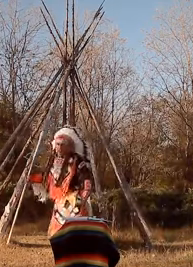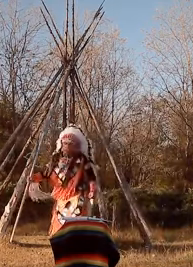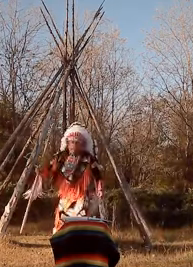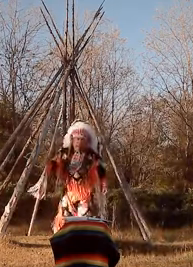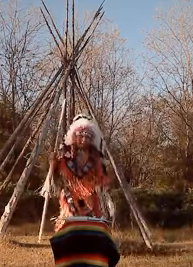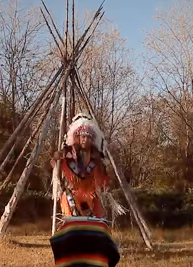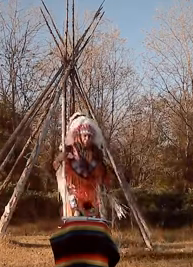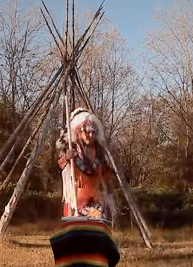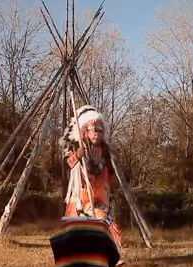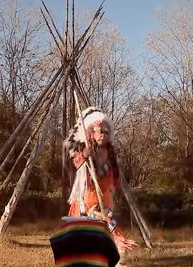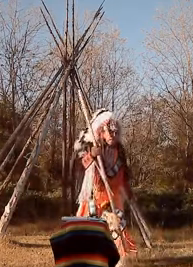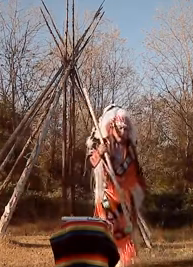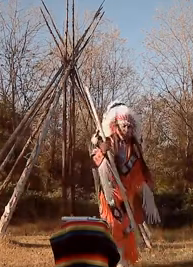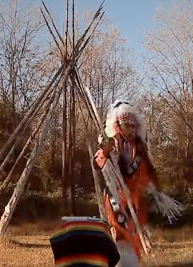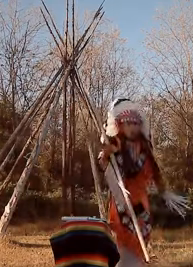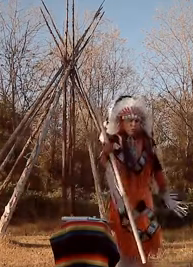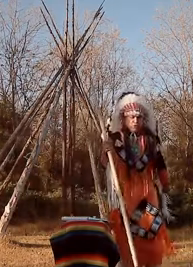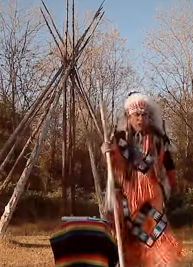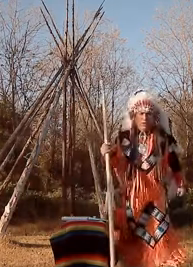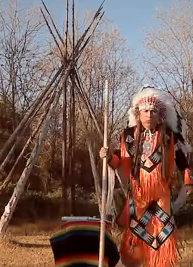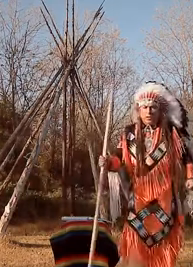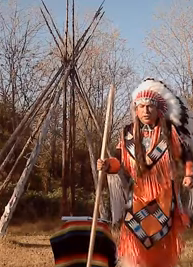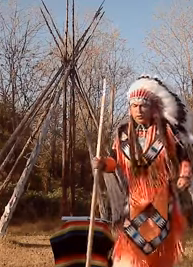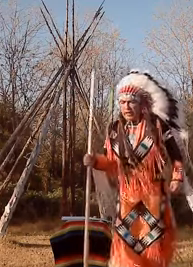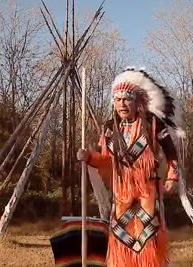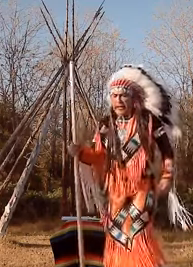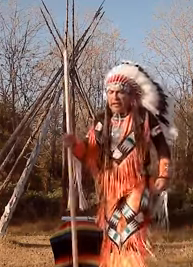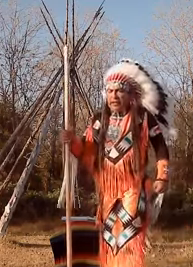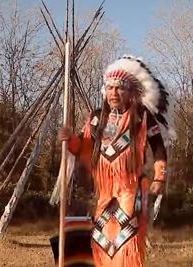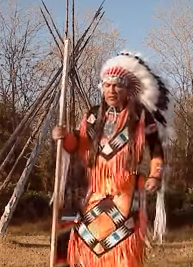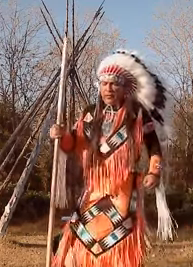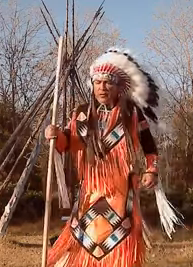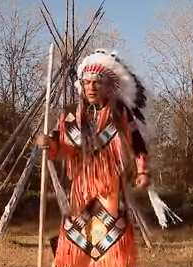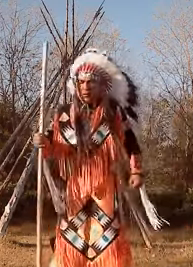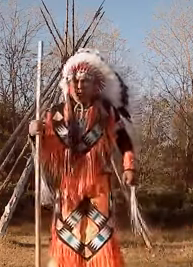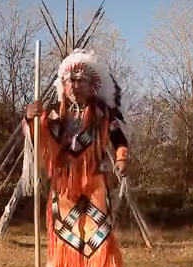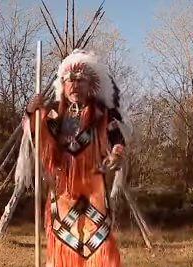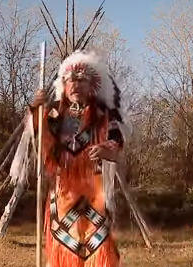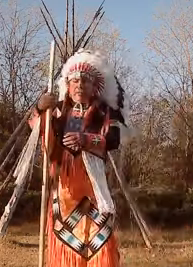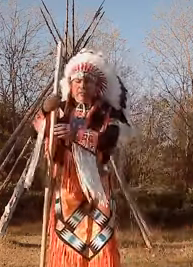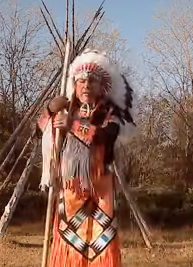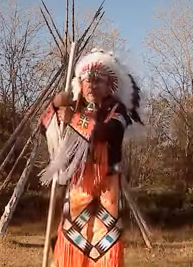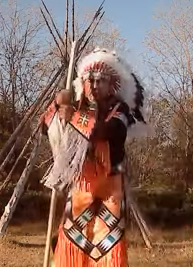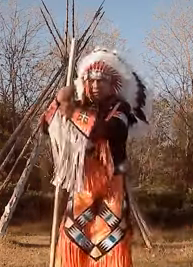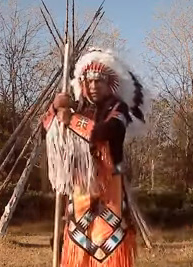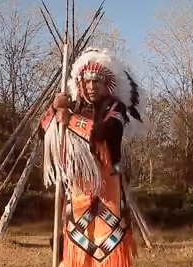like if a elder person was walking with a cane or a staff this